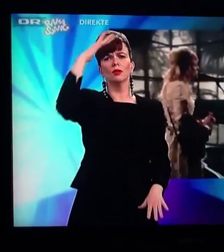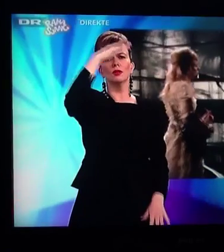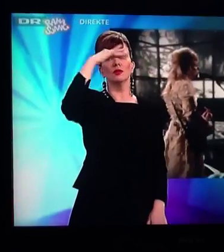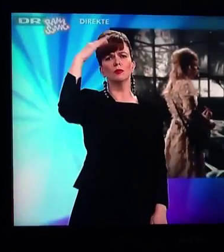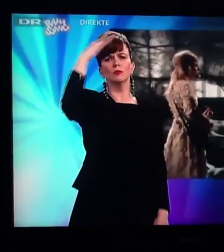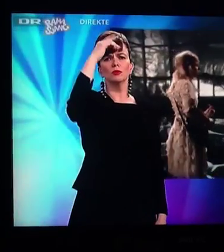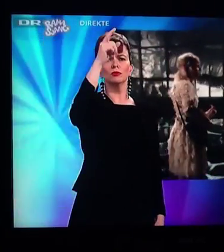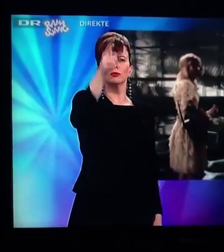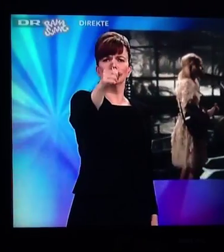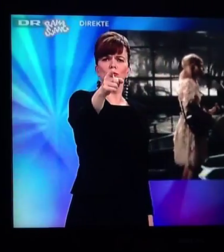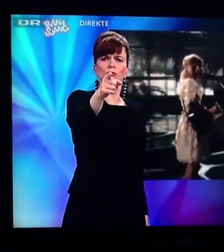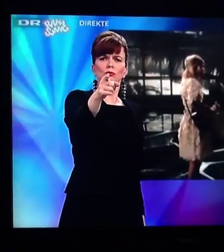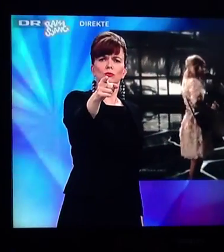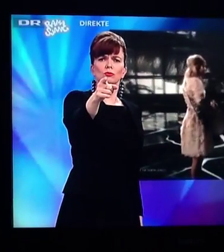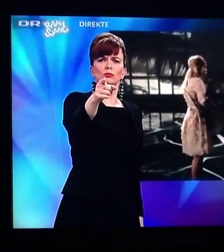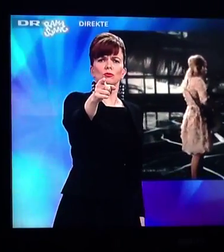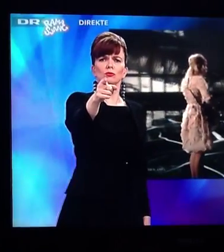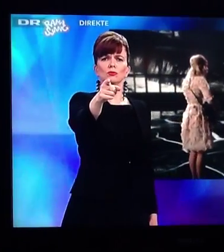It wouldn't come into the storm.